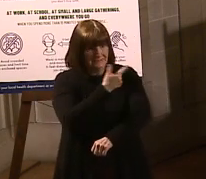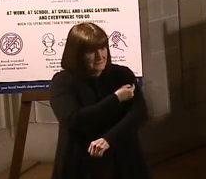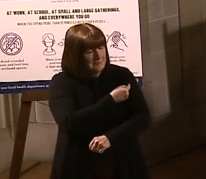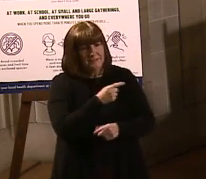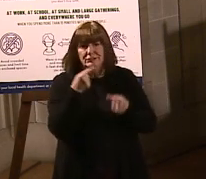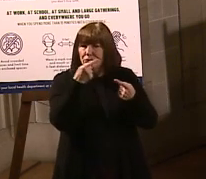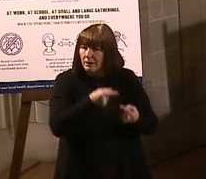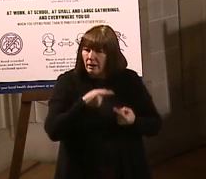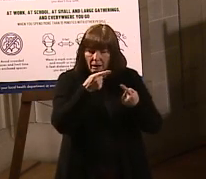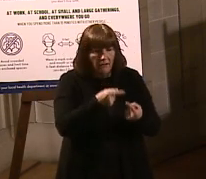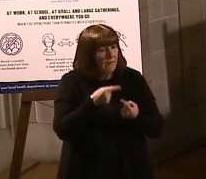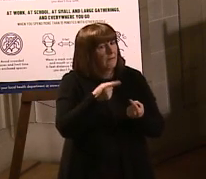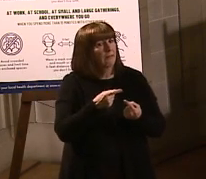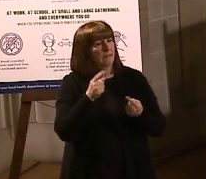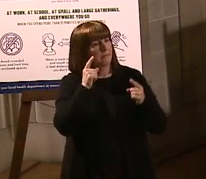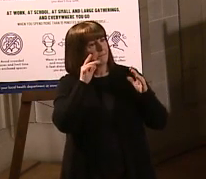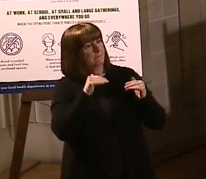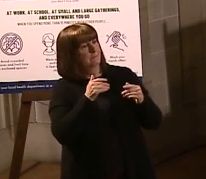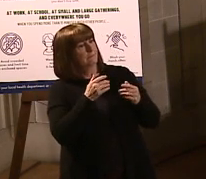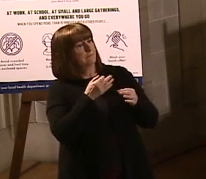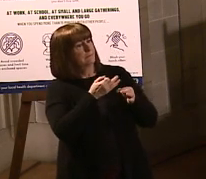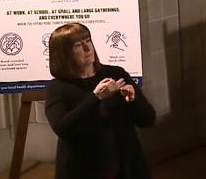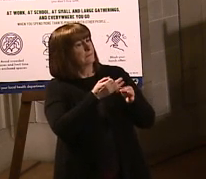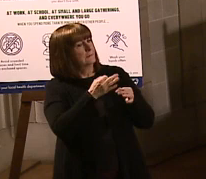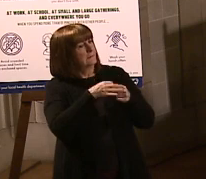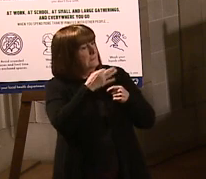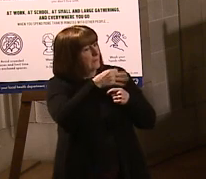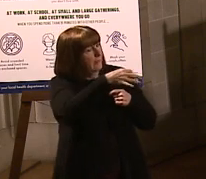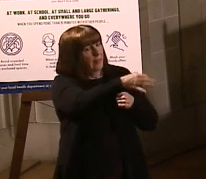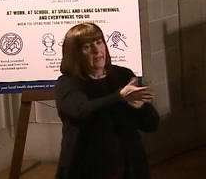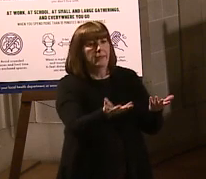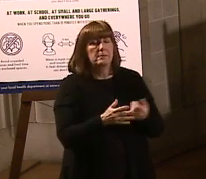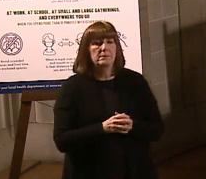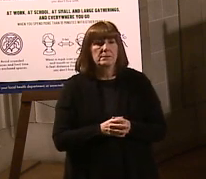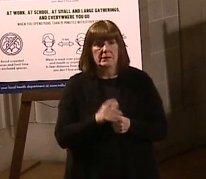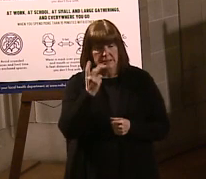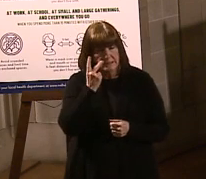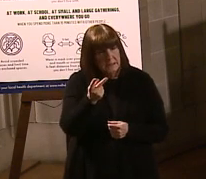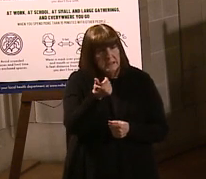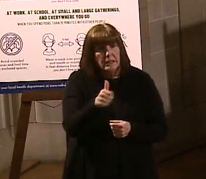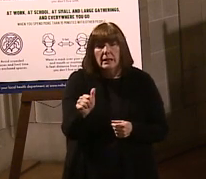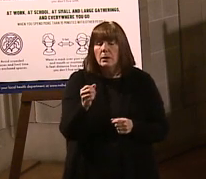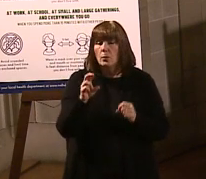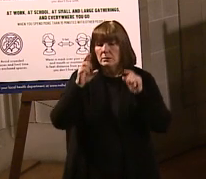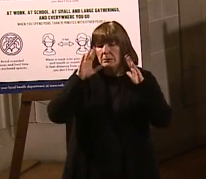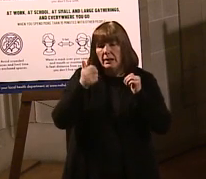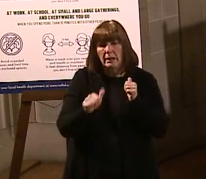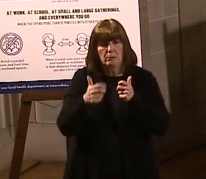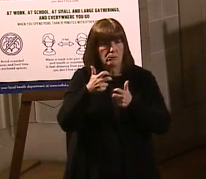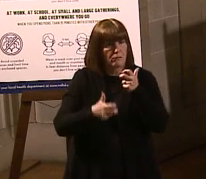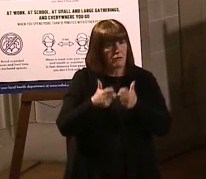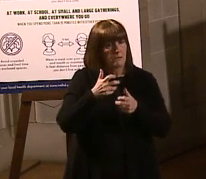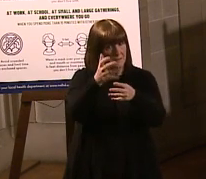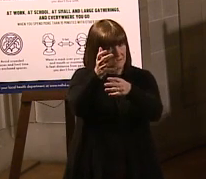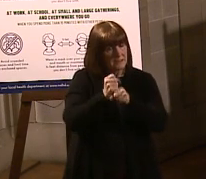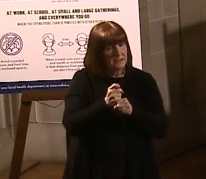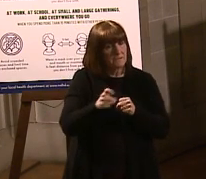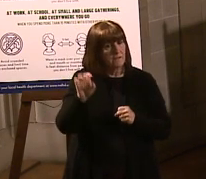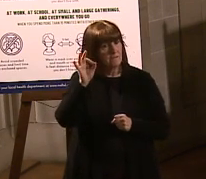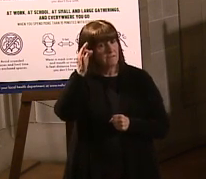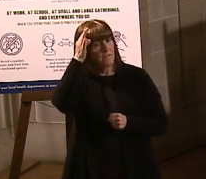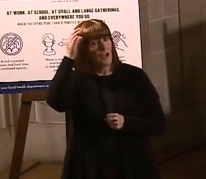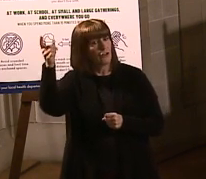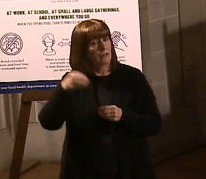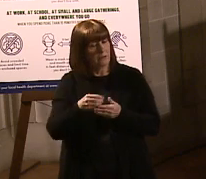to residents and anticipate delays in their state vaccine campaigns. Are you seeing and or expecting any issues getting doses from the federal government in the coming